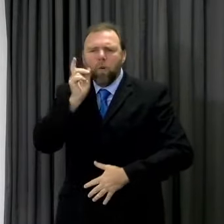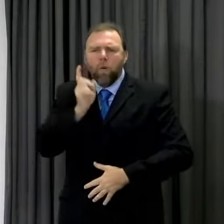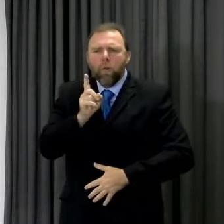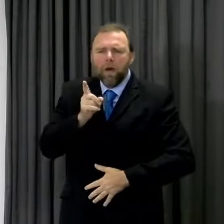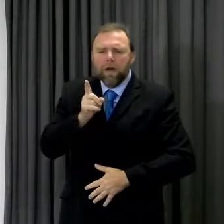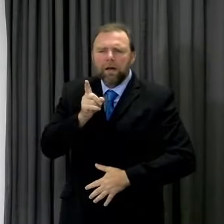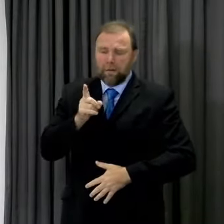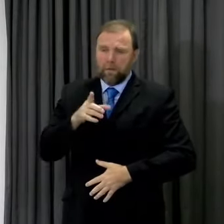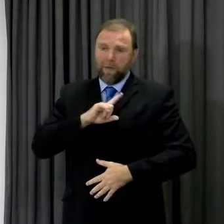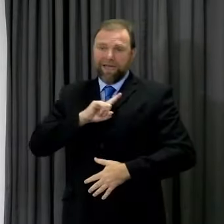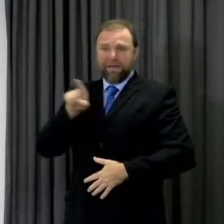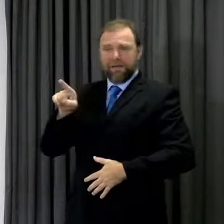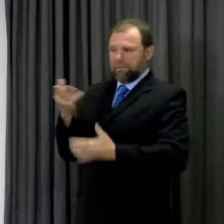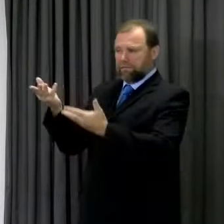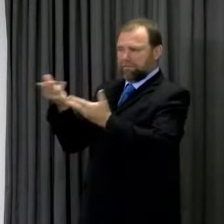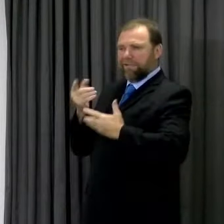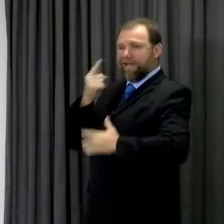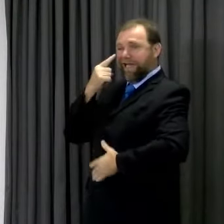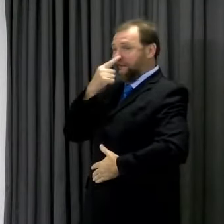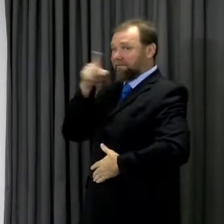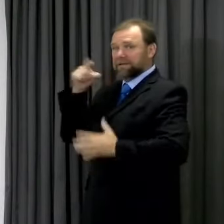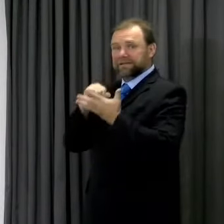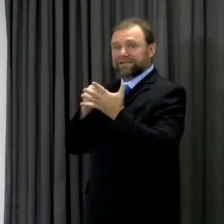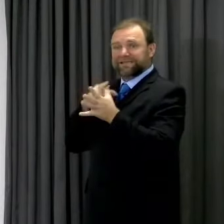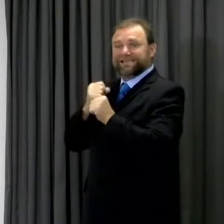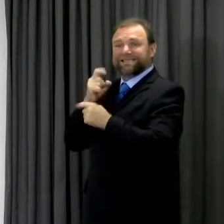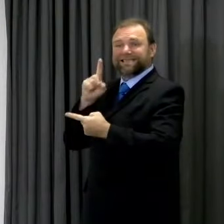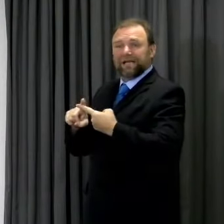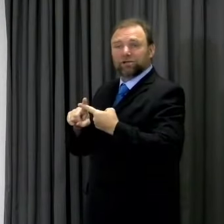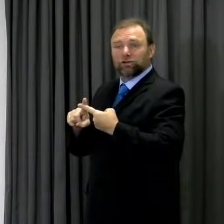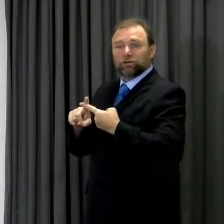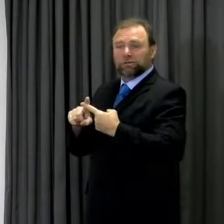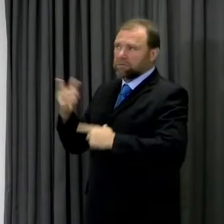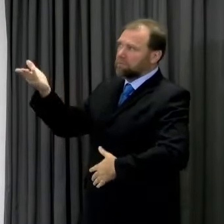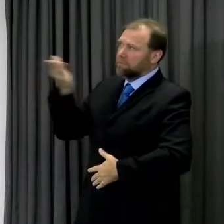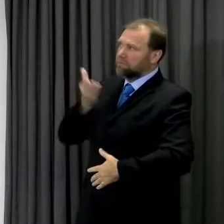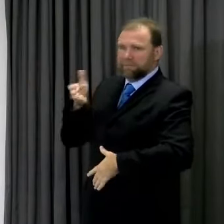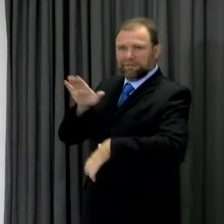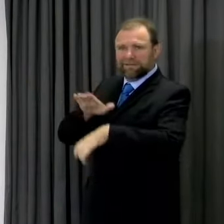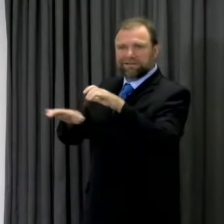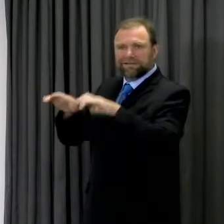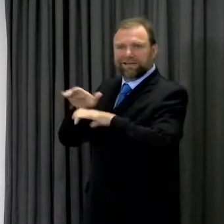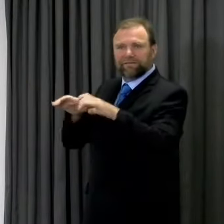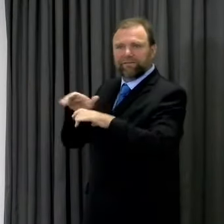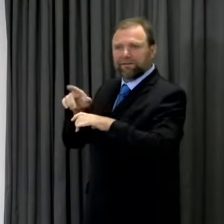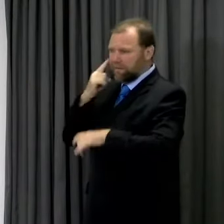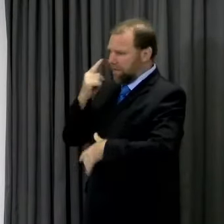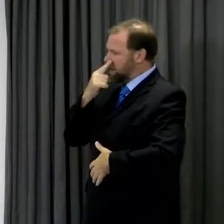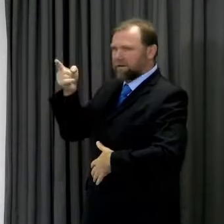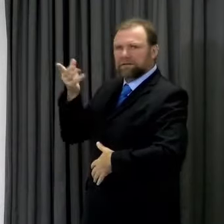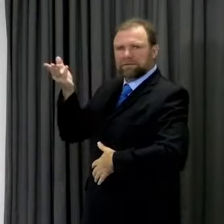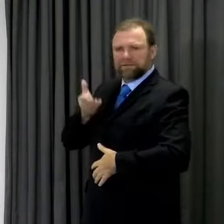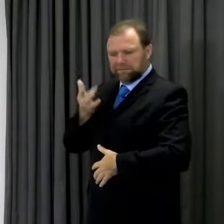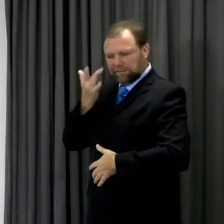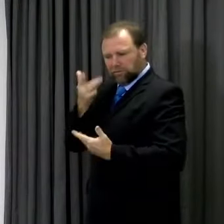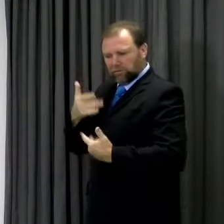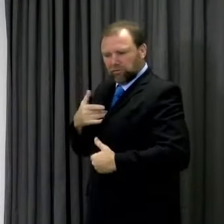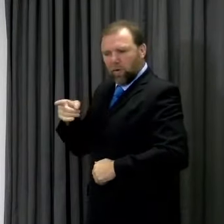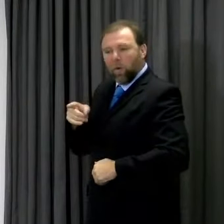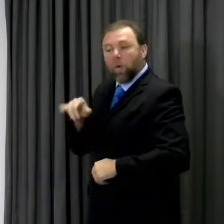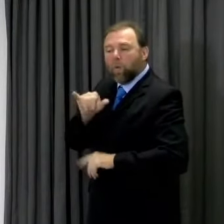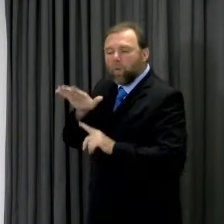from SAGE about those interventions that have the greatest impact on the virus.